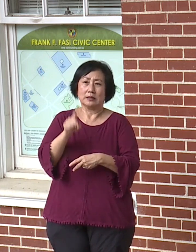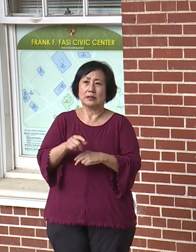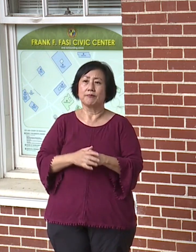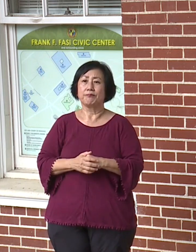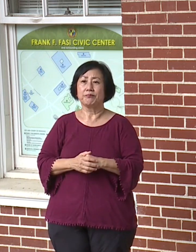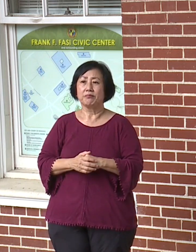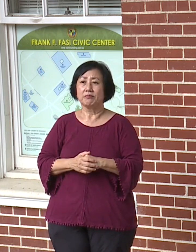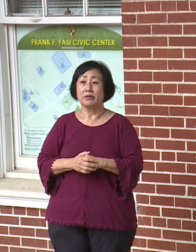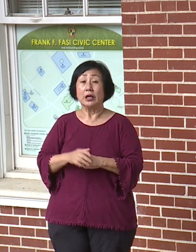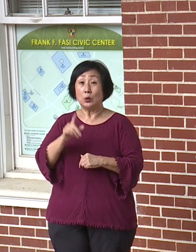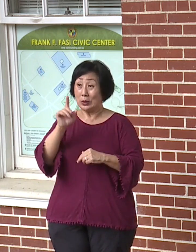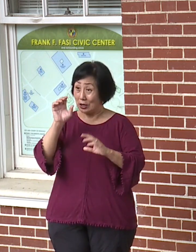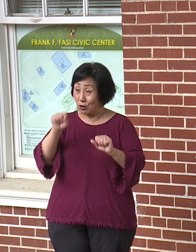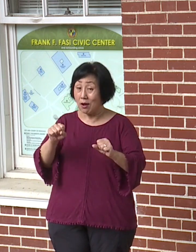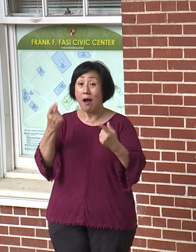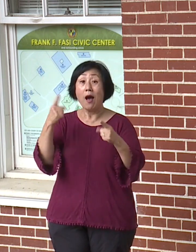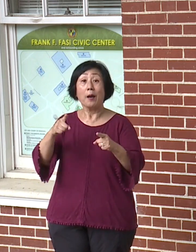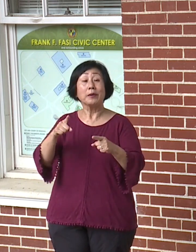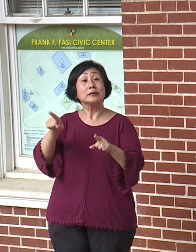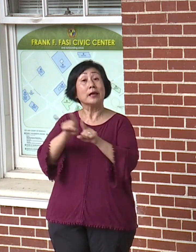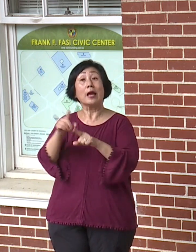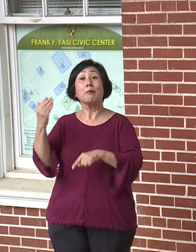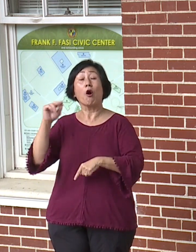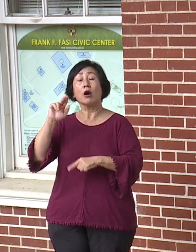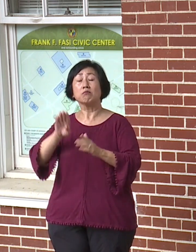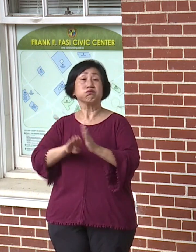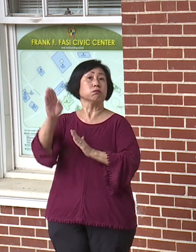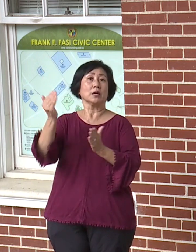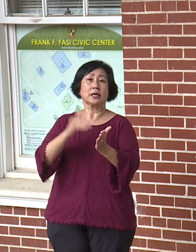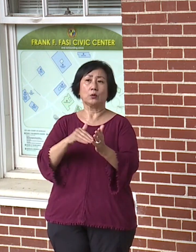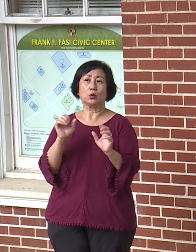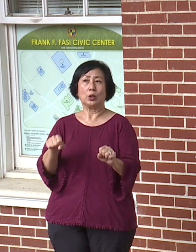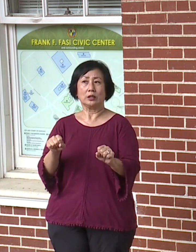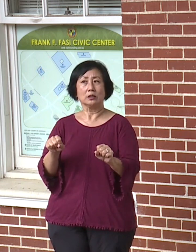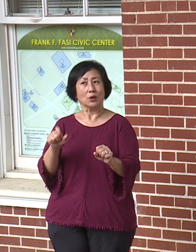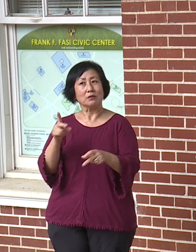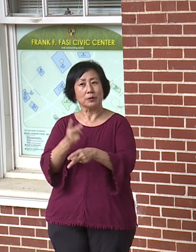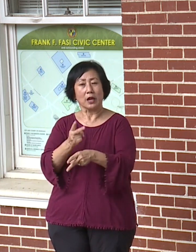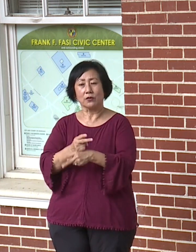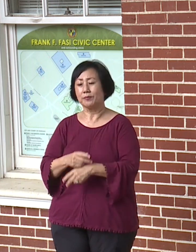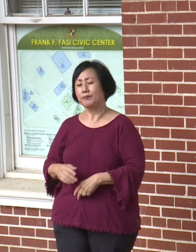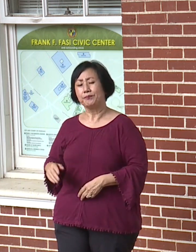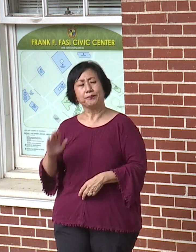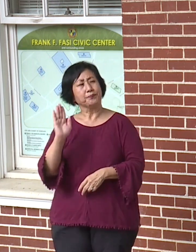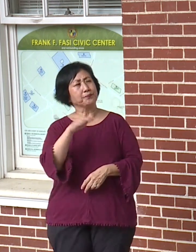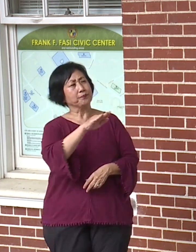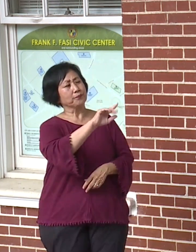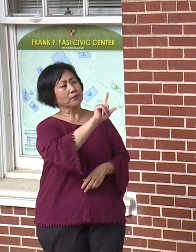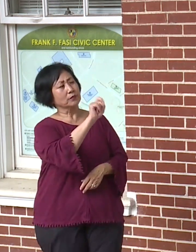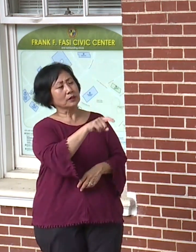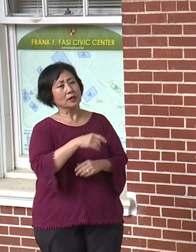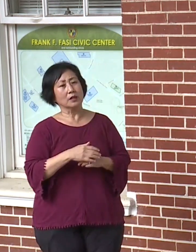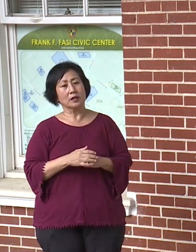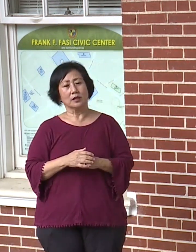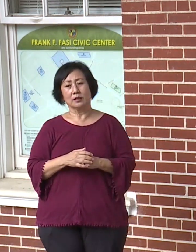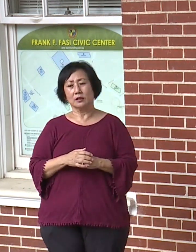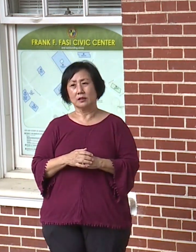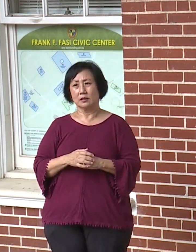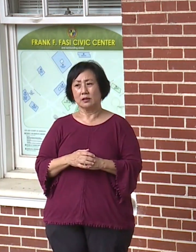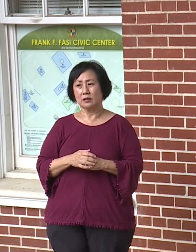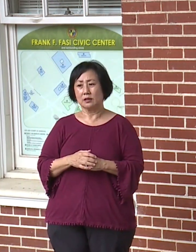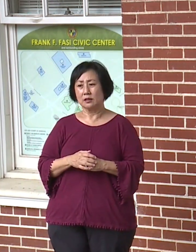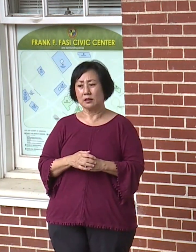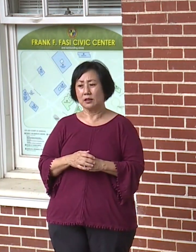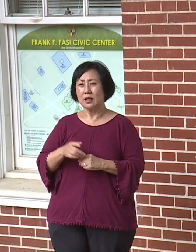Because we could have a repeat of what we had back in August if we aren't. Several reporters are asking for clarification again on the update of our